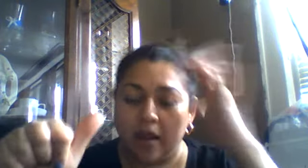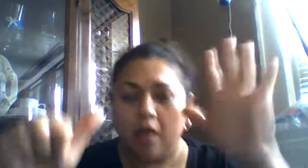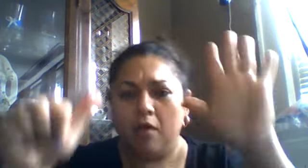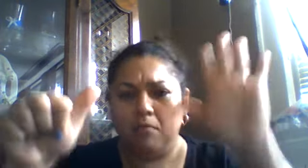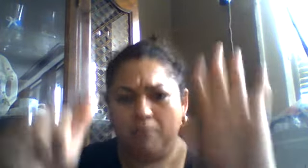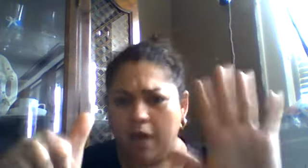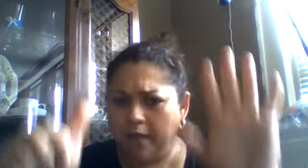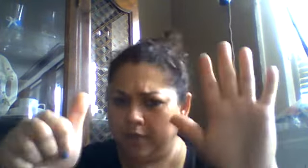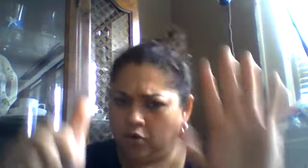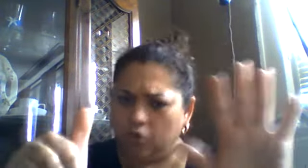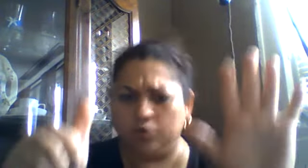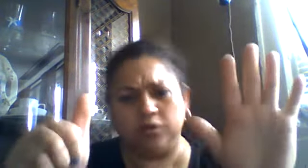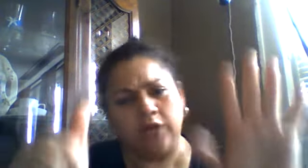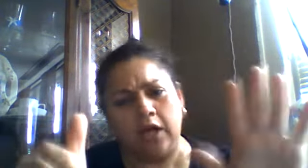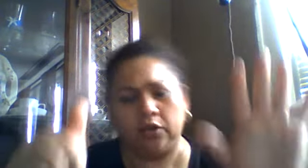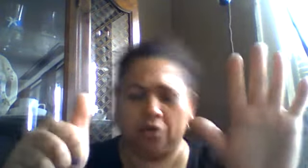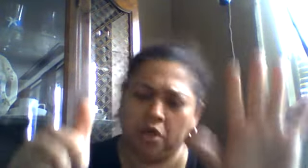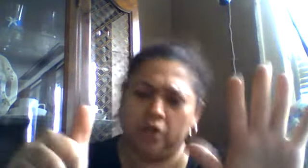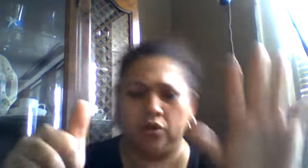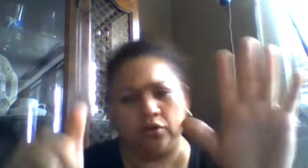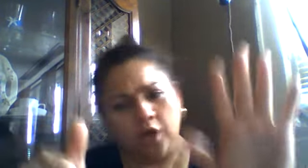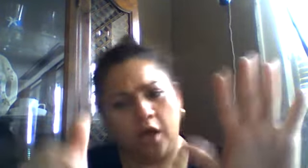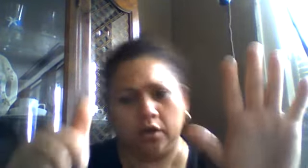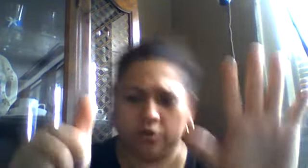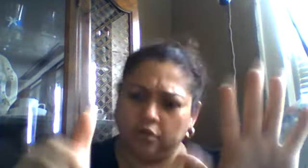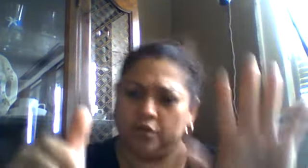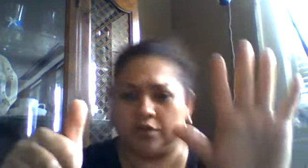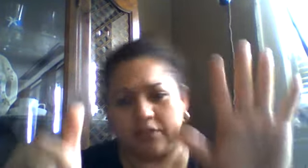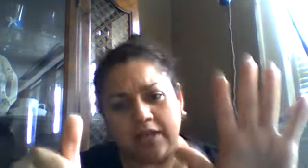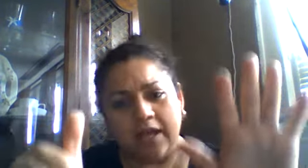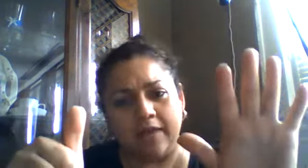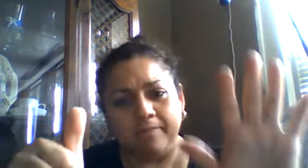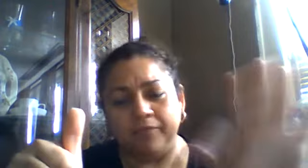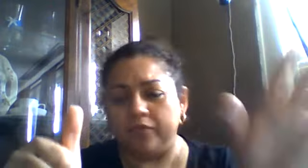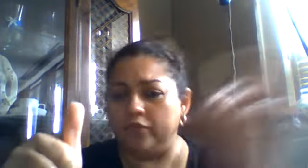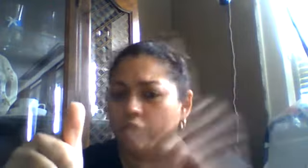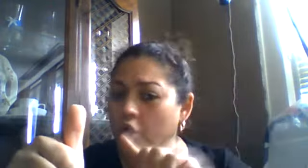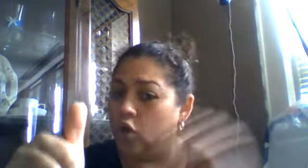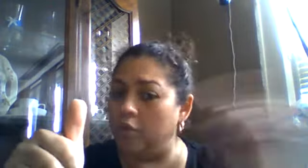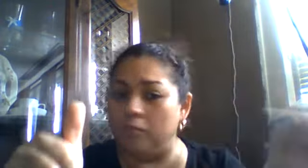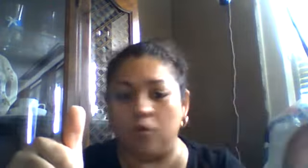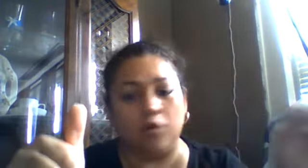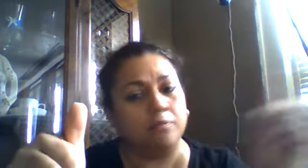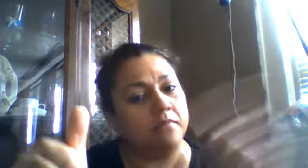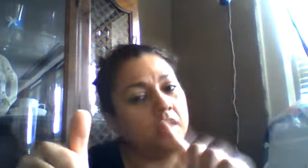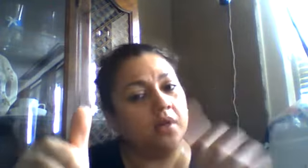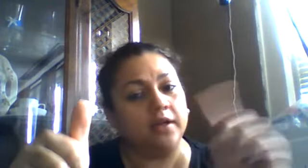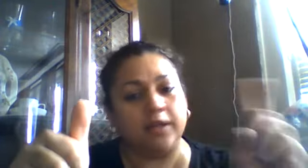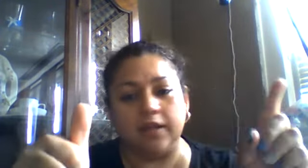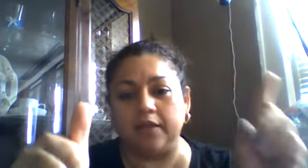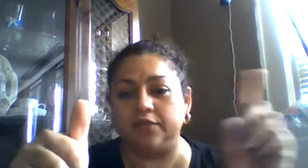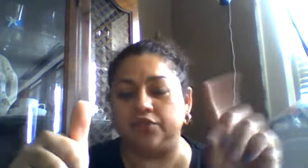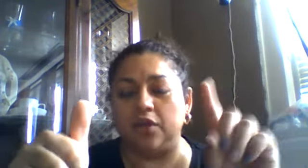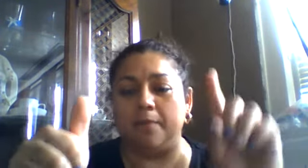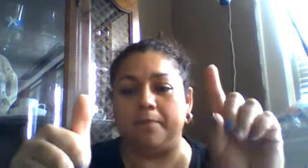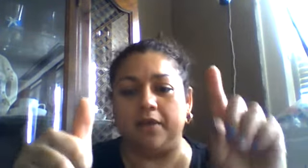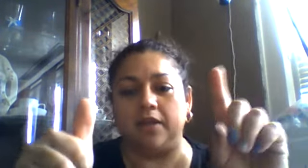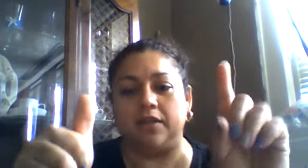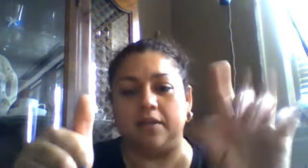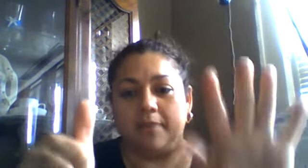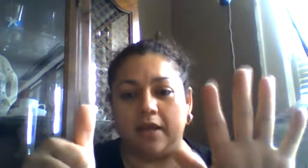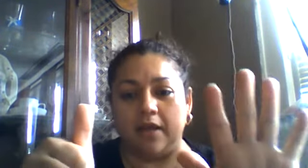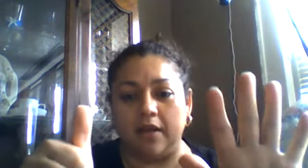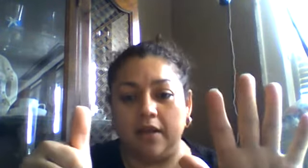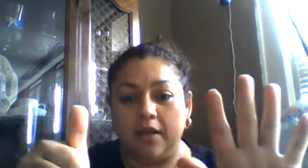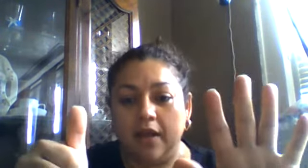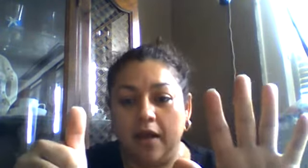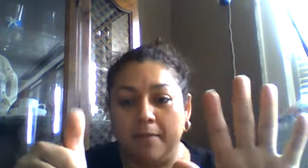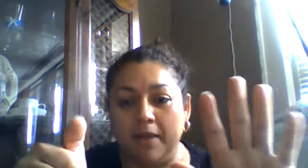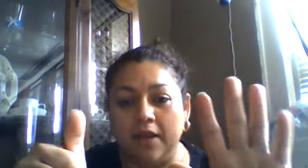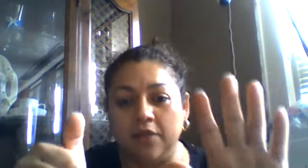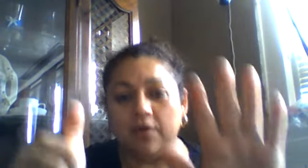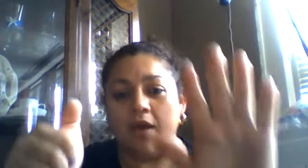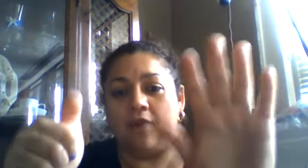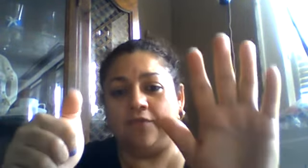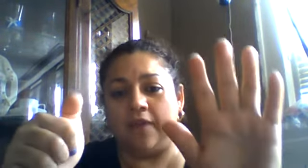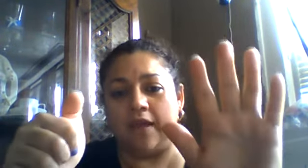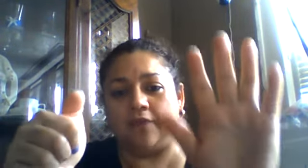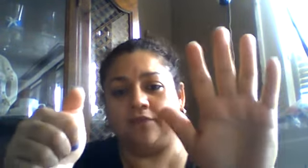mama called the doctor and the doctor said no more monkeys jumping in the bed how many we have left